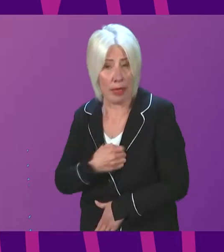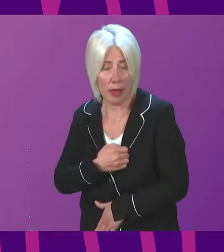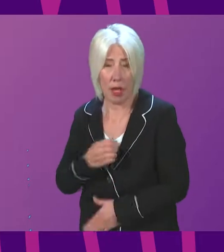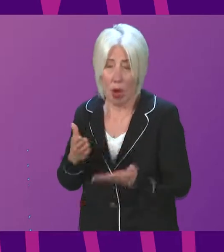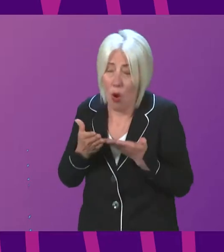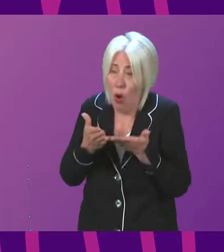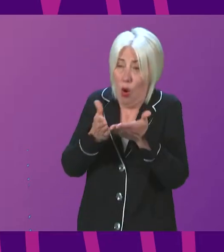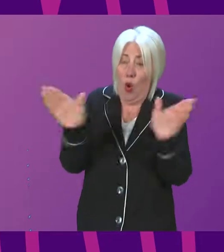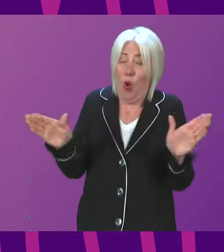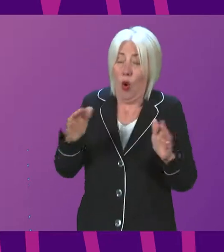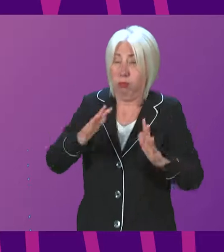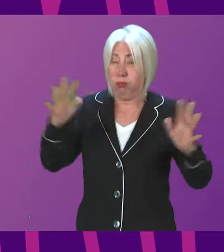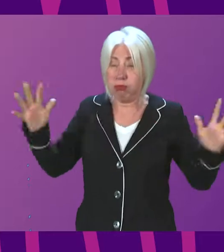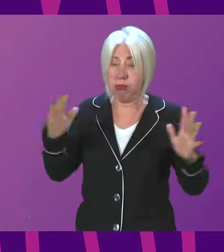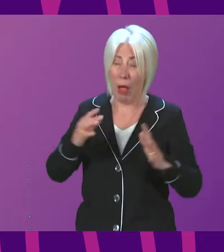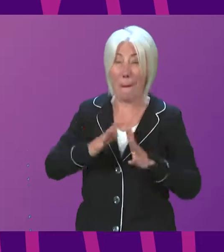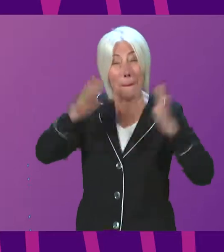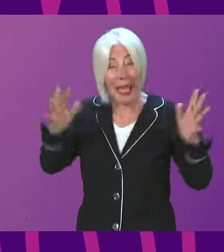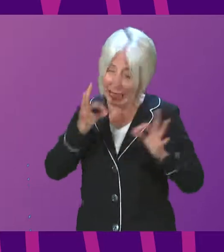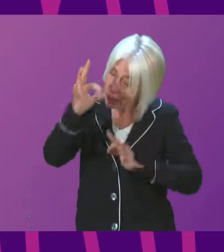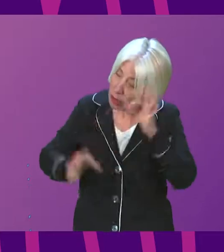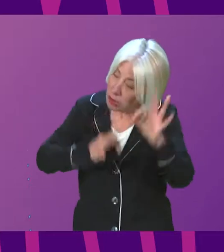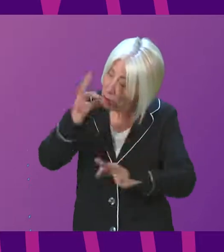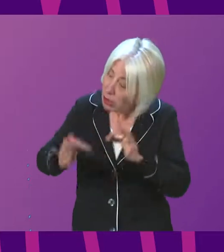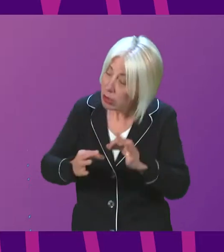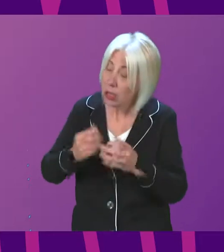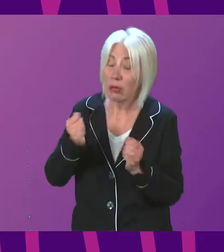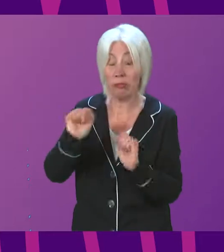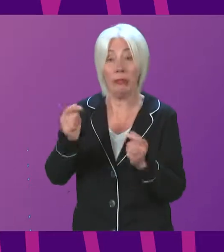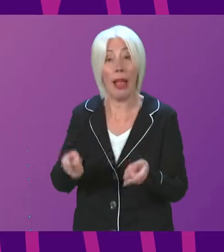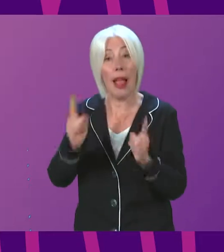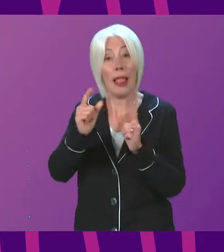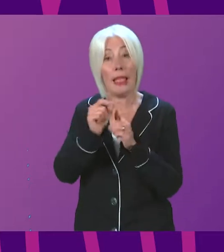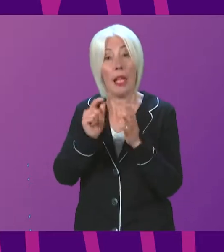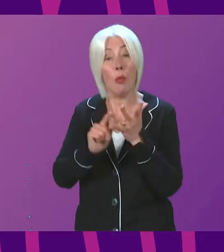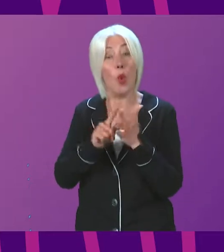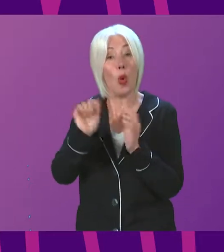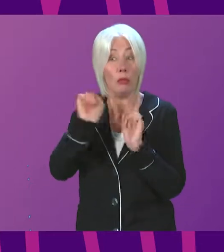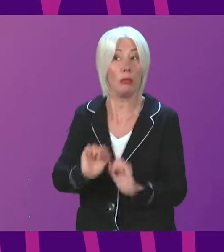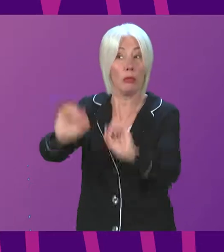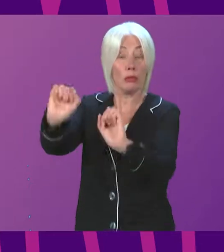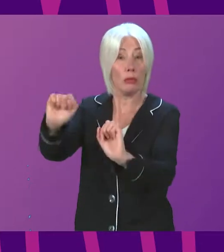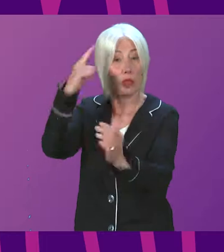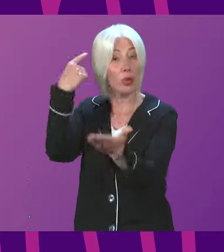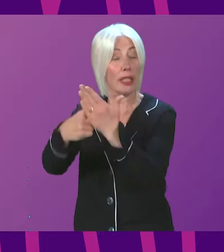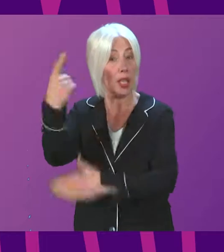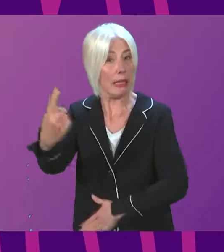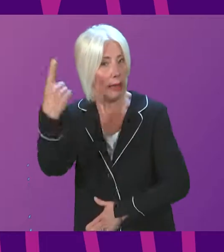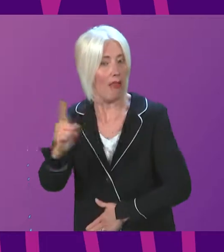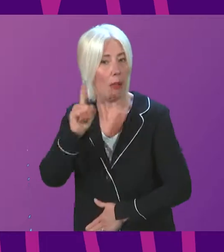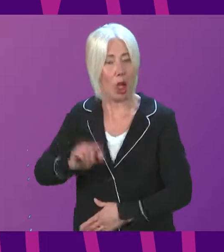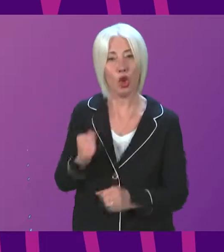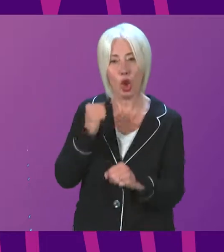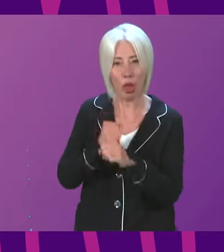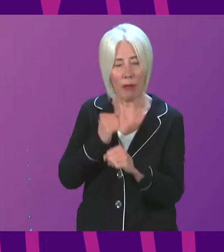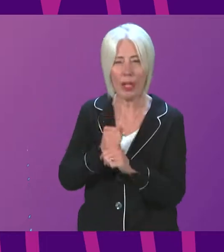is probably the largest ever conducted, and whilst Lady Poole has the autonomy to make her own decisions, has the Scottish Government asked for indicative